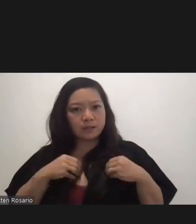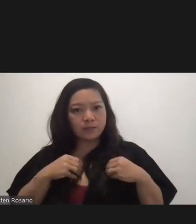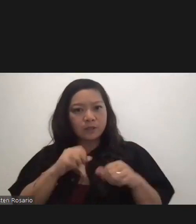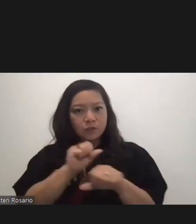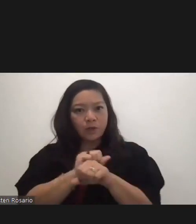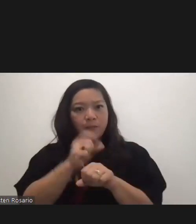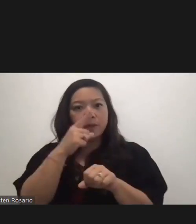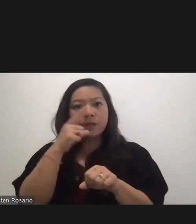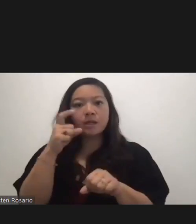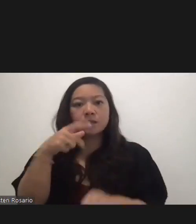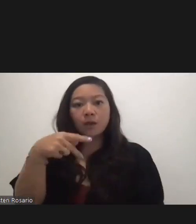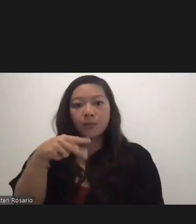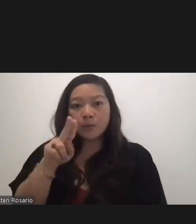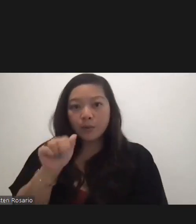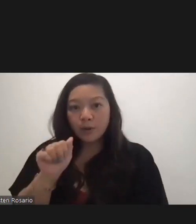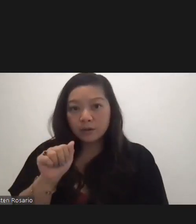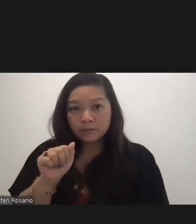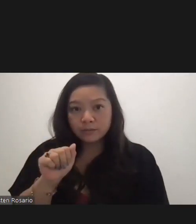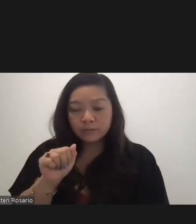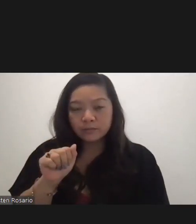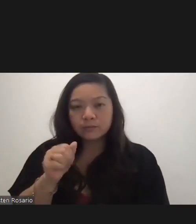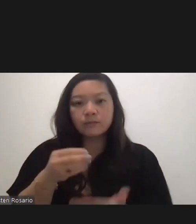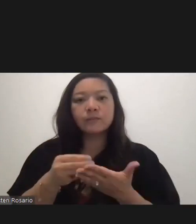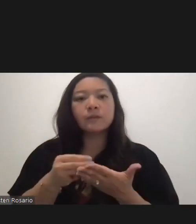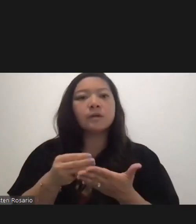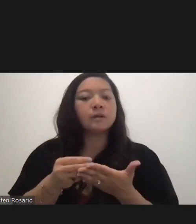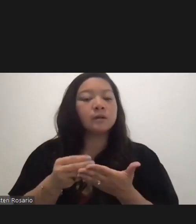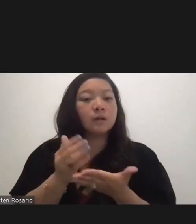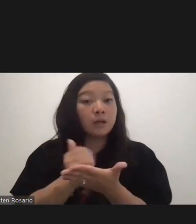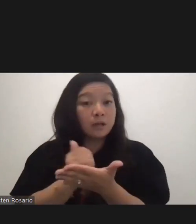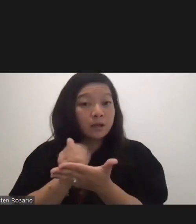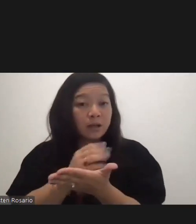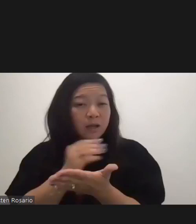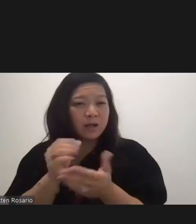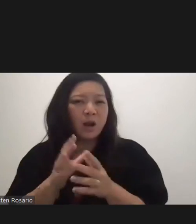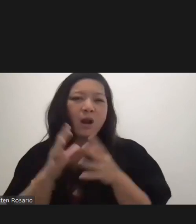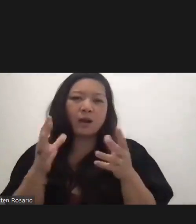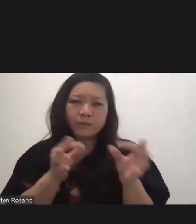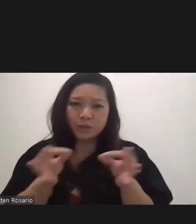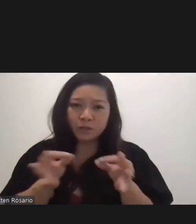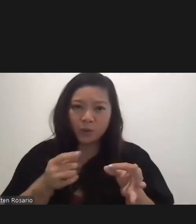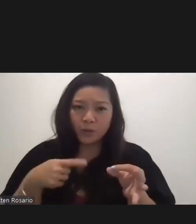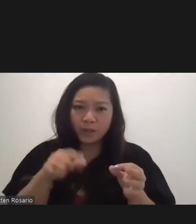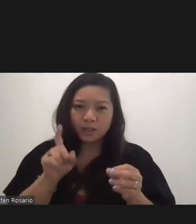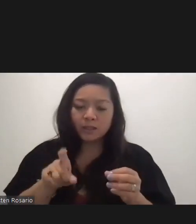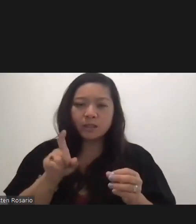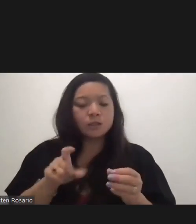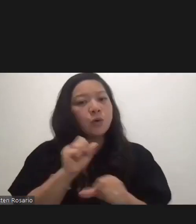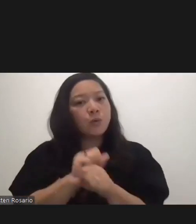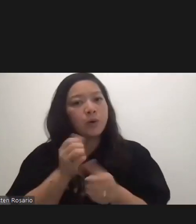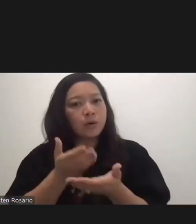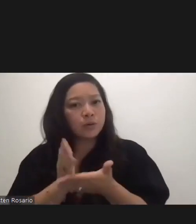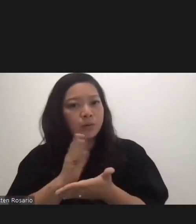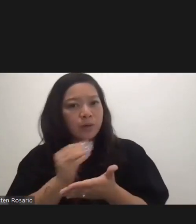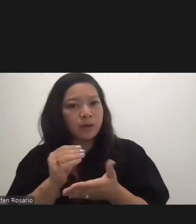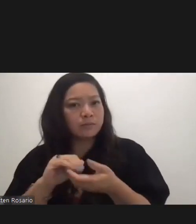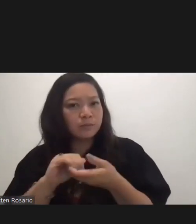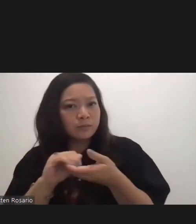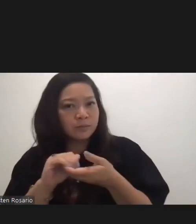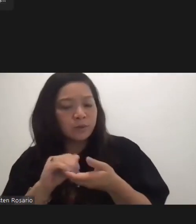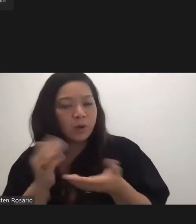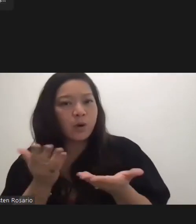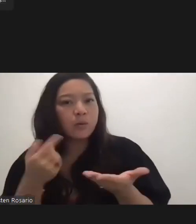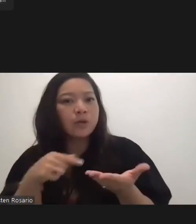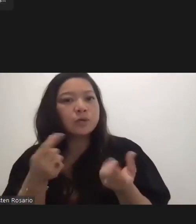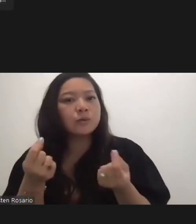because of the PUA. So there's a lot of details that we need to work through and cooperate with, and that's what we're doing.